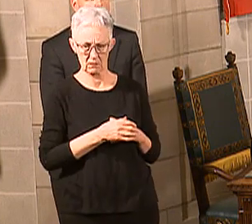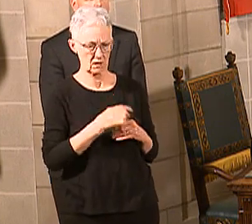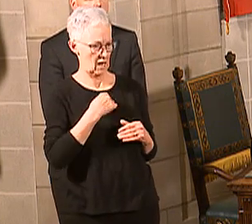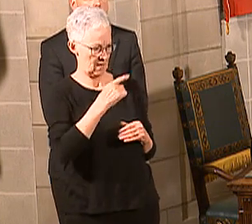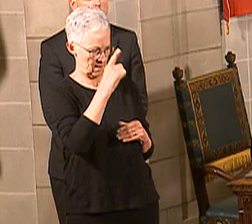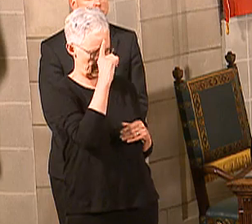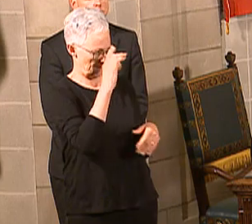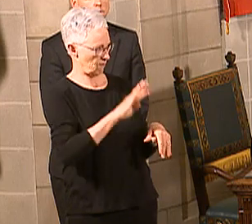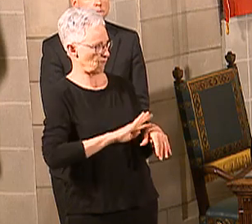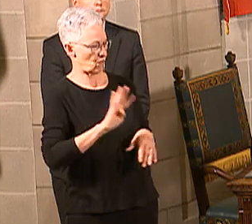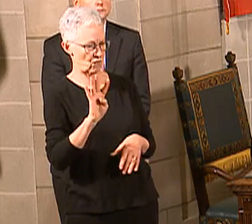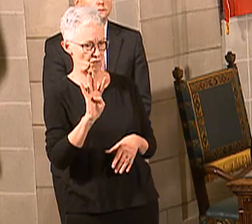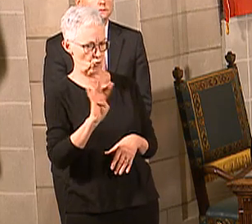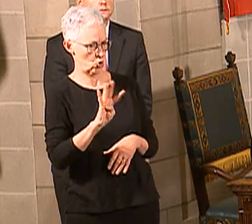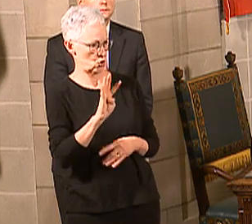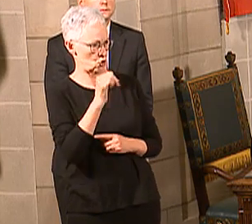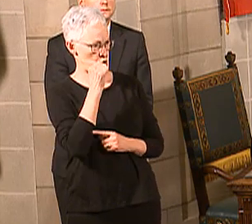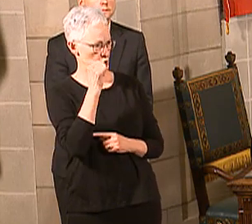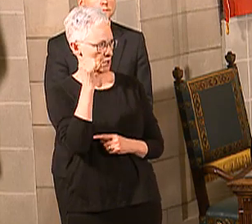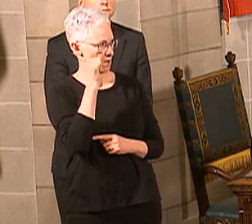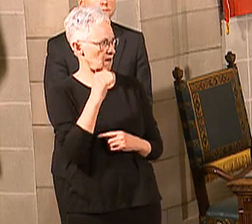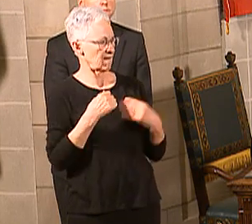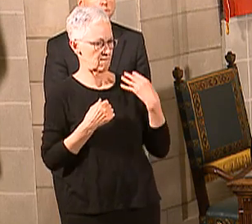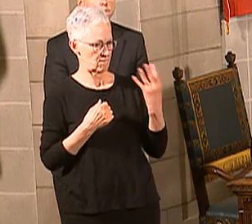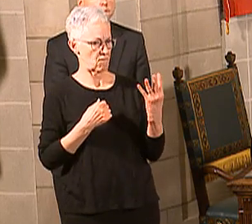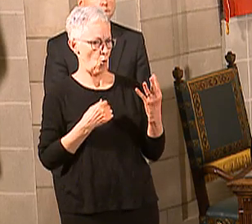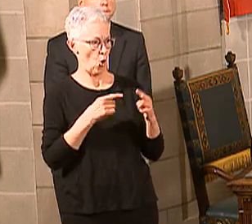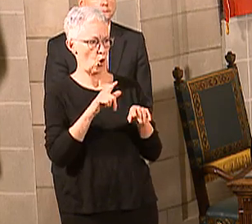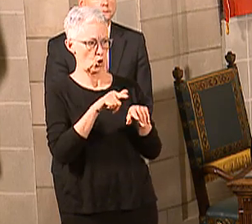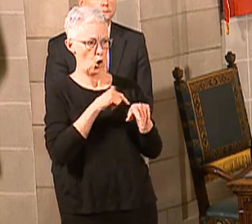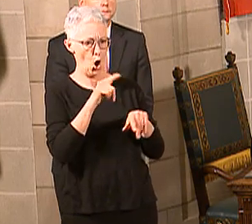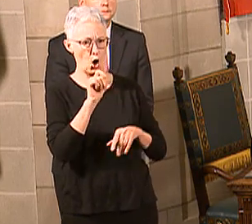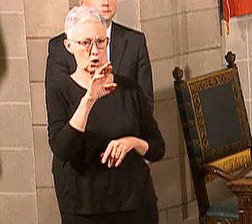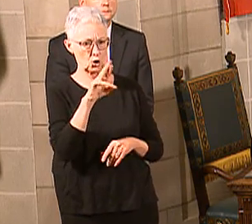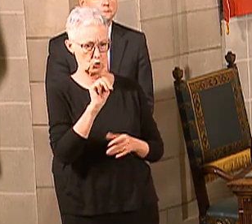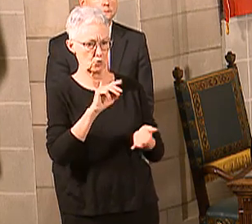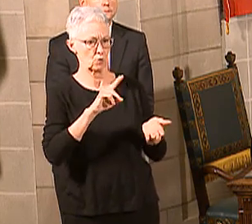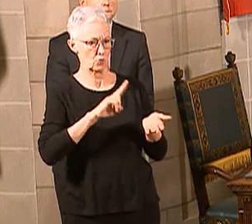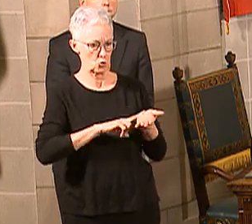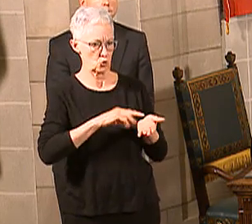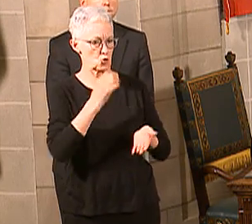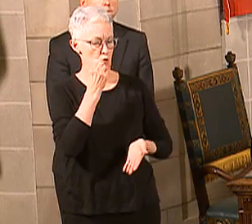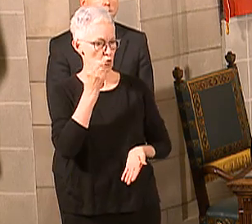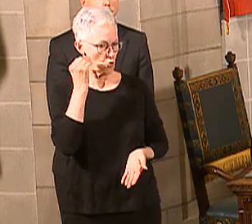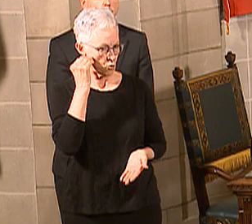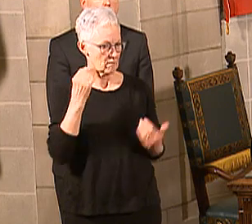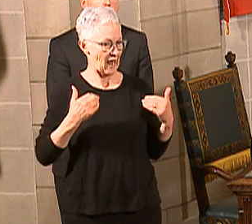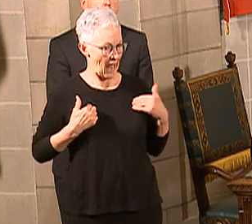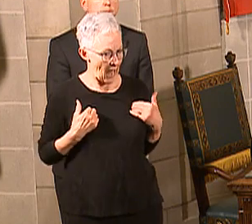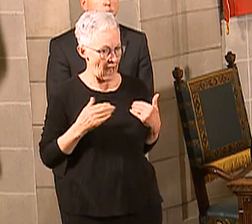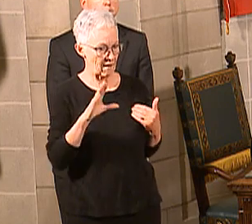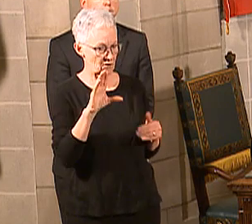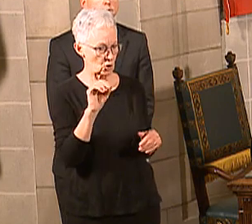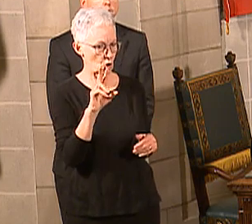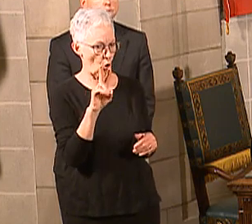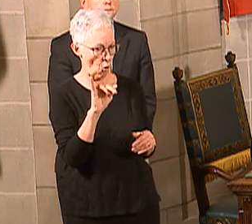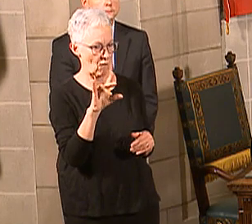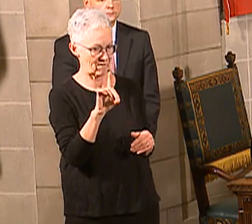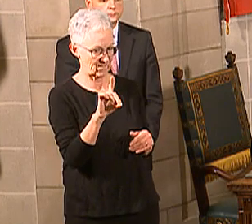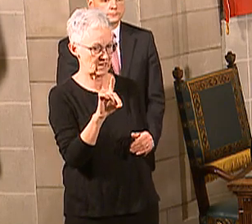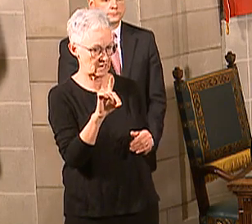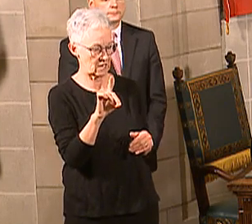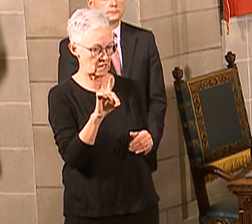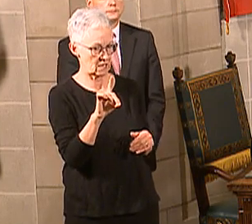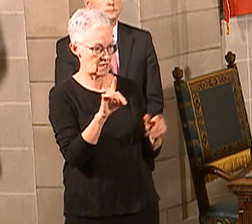believe, 4 o'clock yesterday, I understood four long-term care facilities had COVID positives. I'm not... Was it... facilities. Four